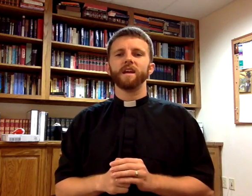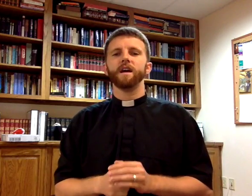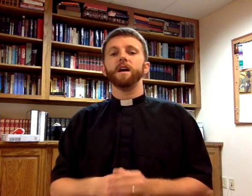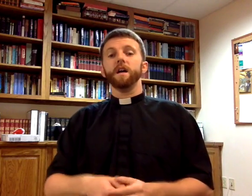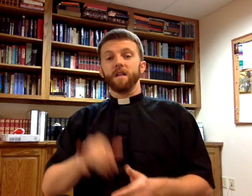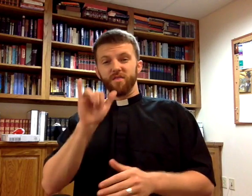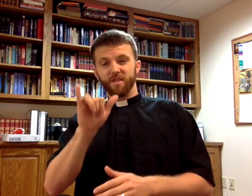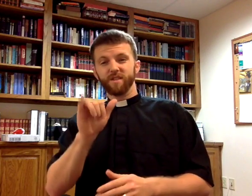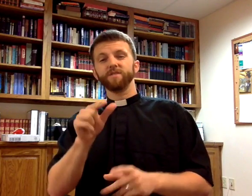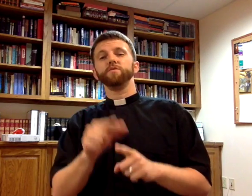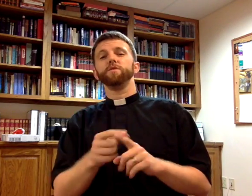Thank